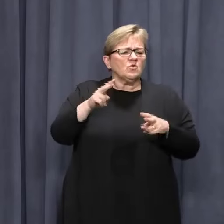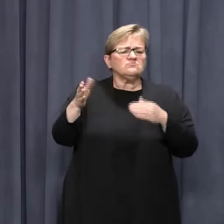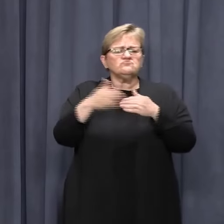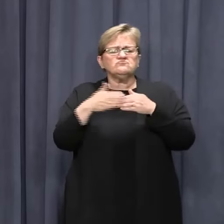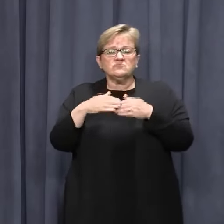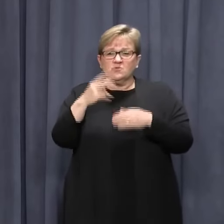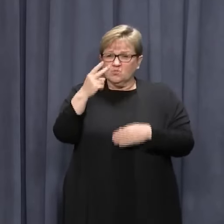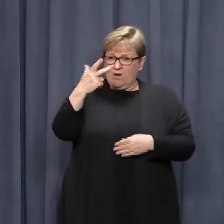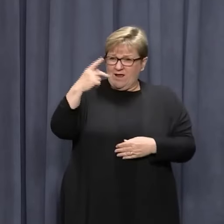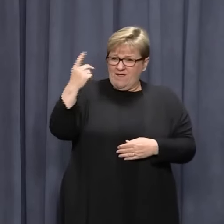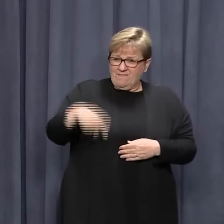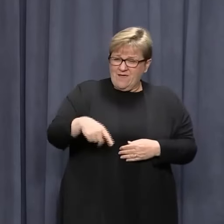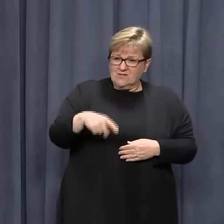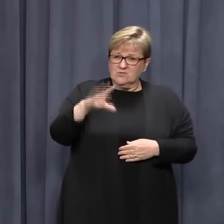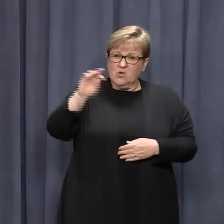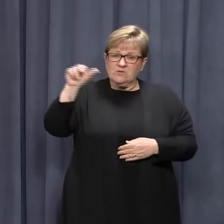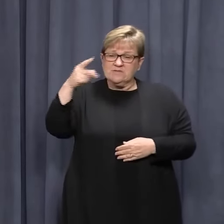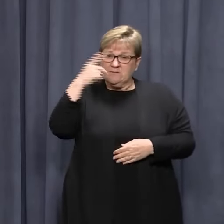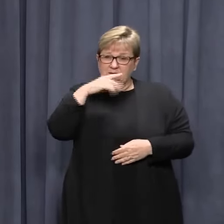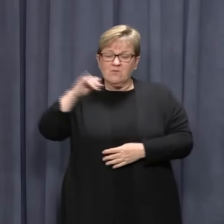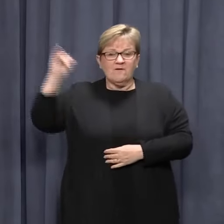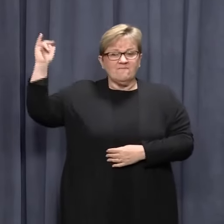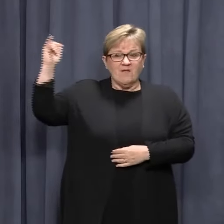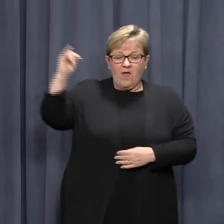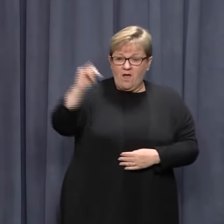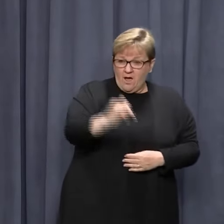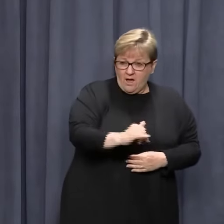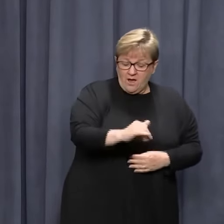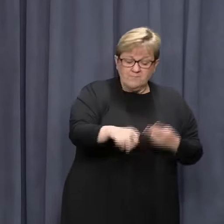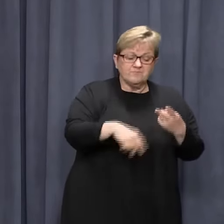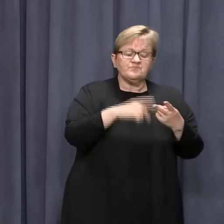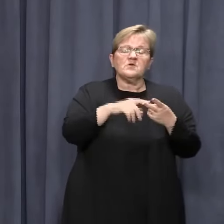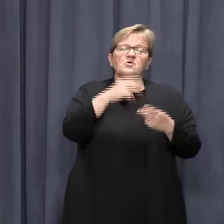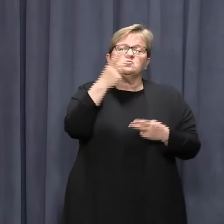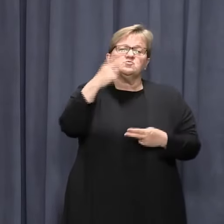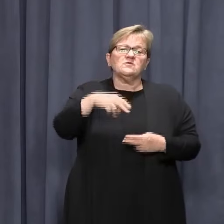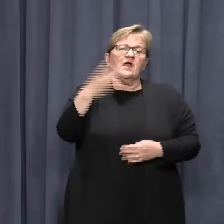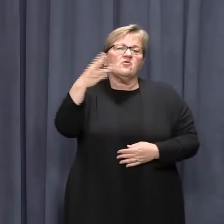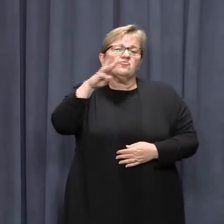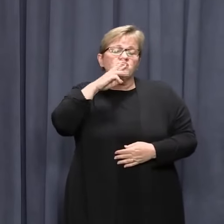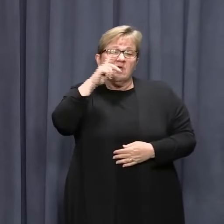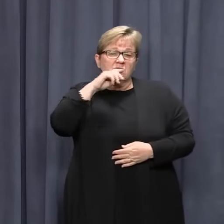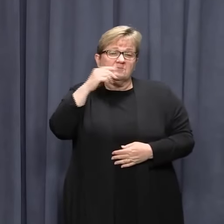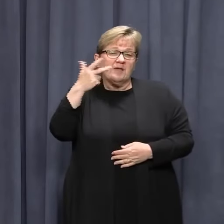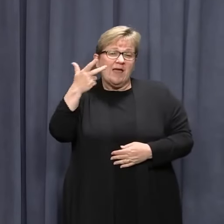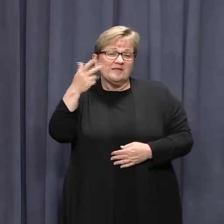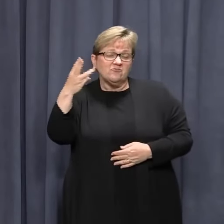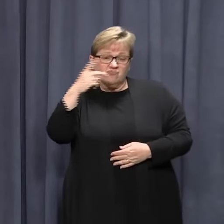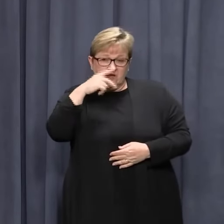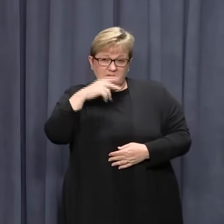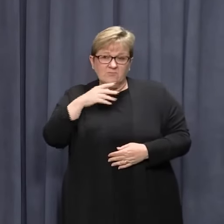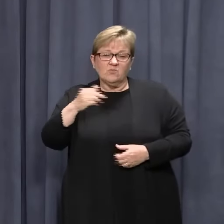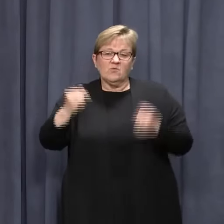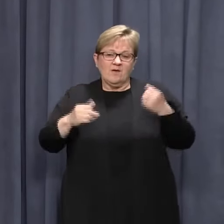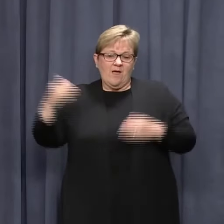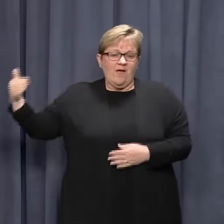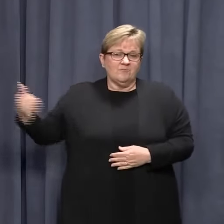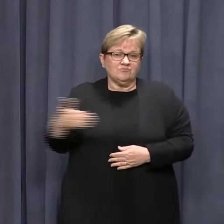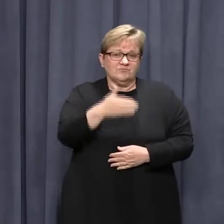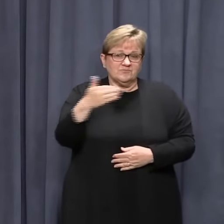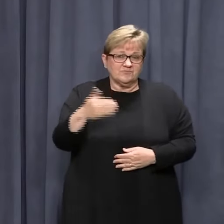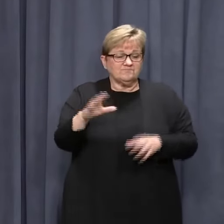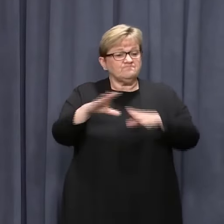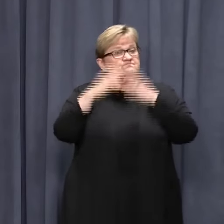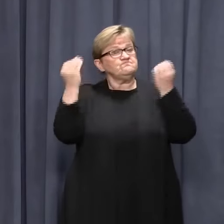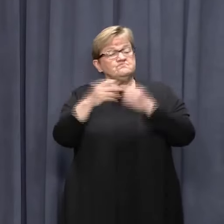28,006 travellers by air and 2,383 travellers by road. Of the